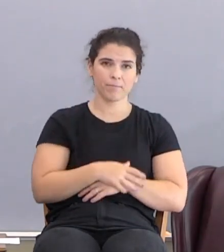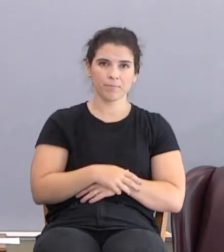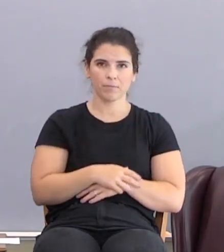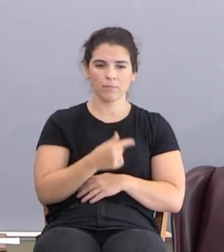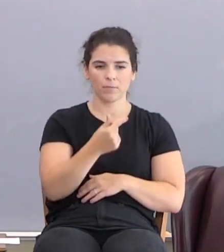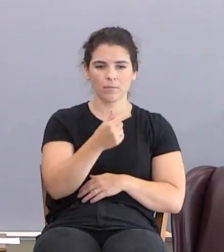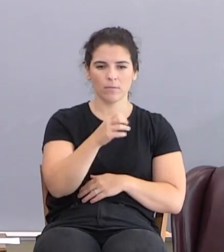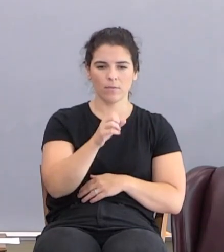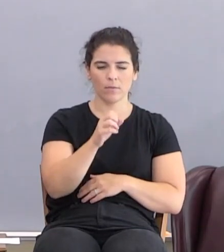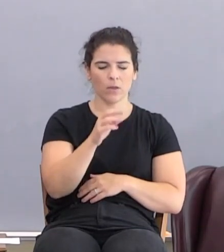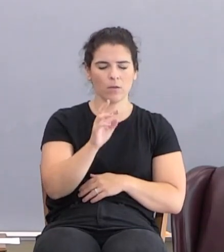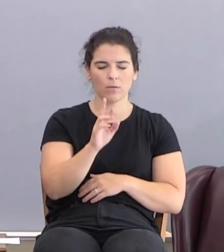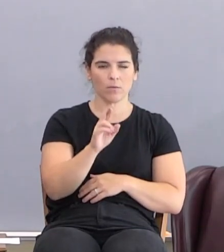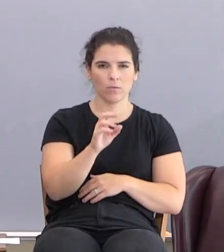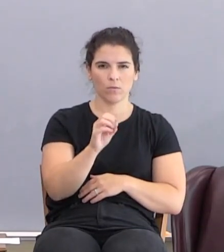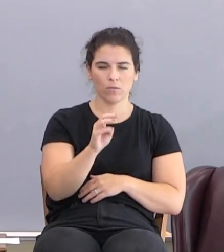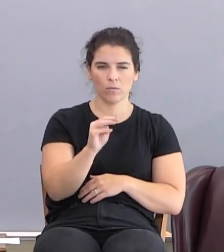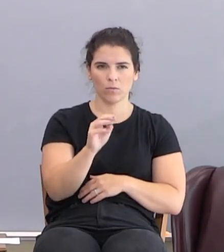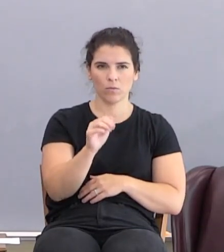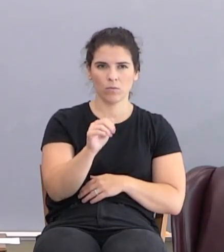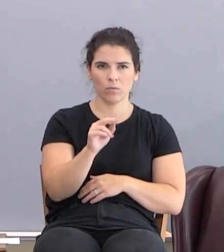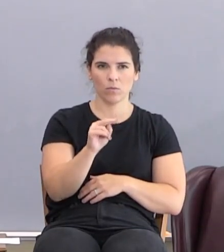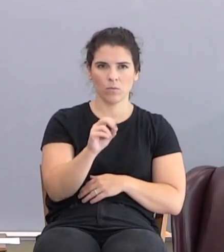Genesis chapter, Romans chapter 10.